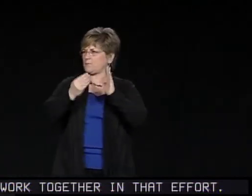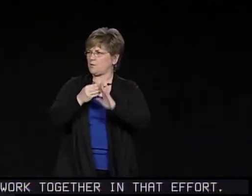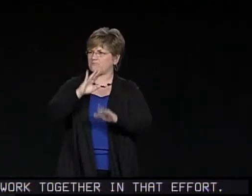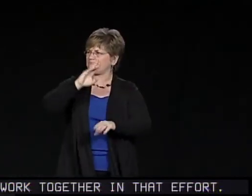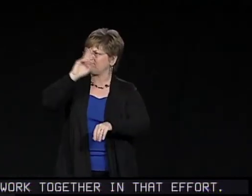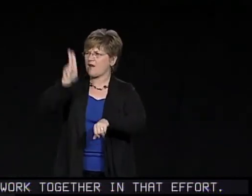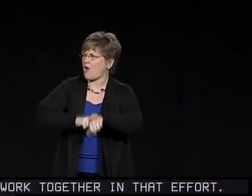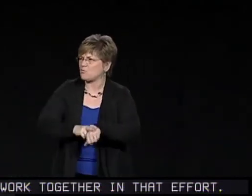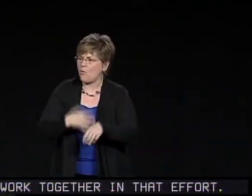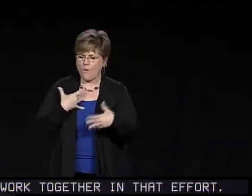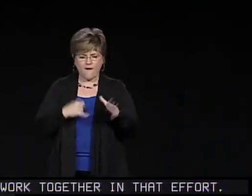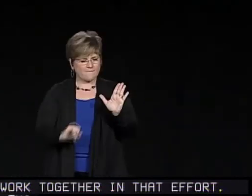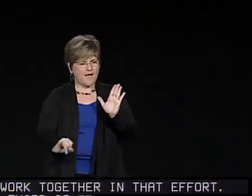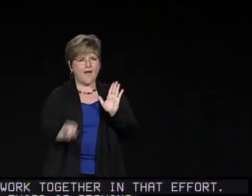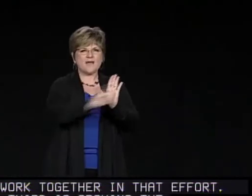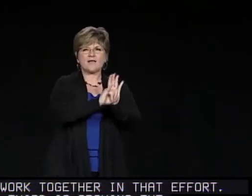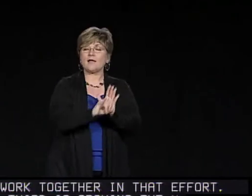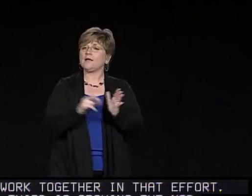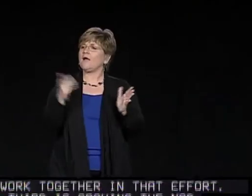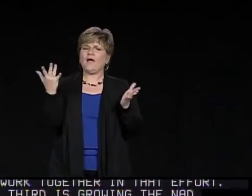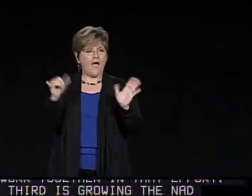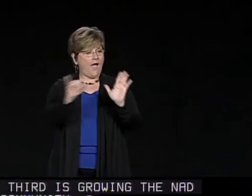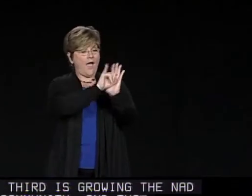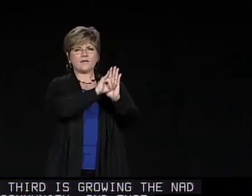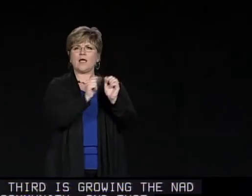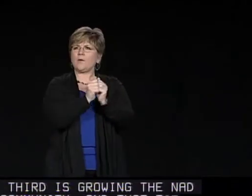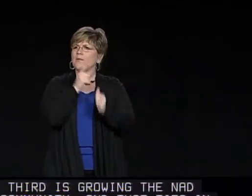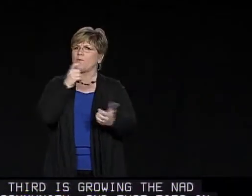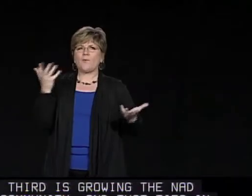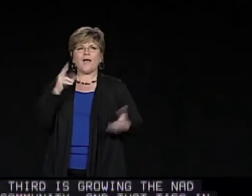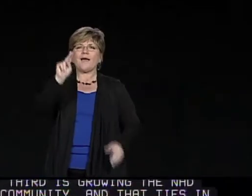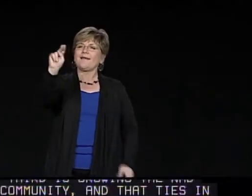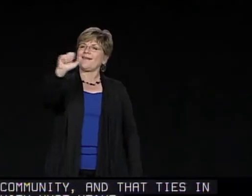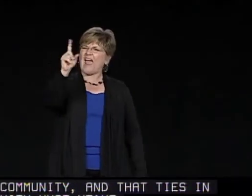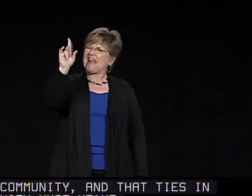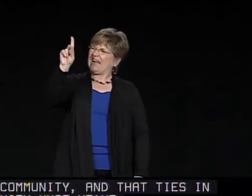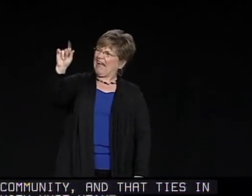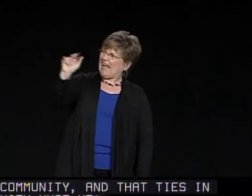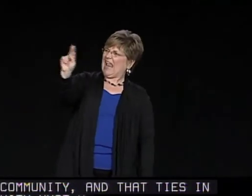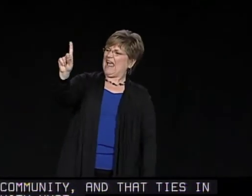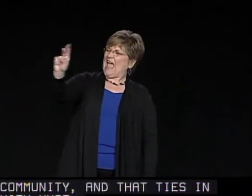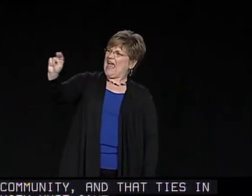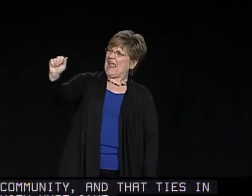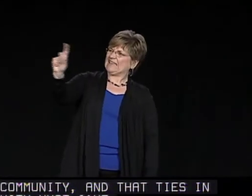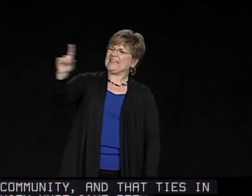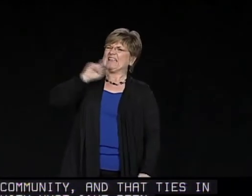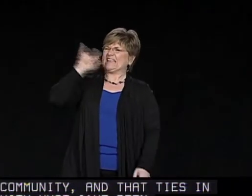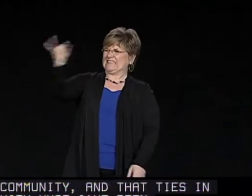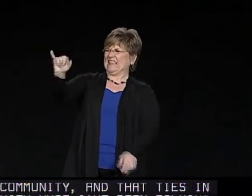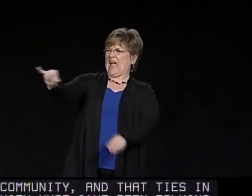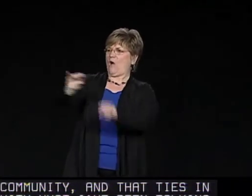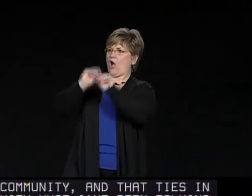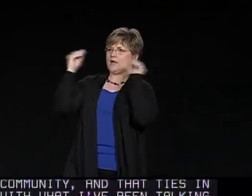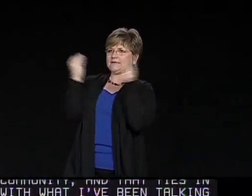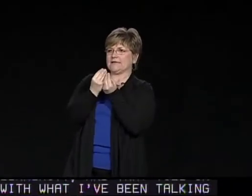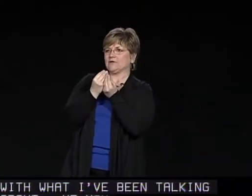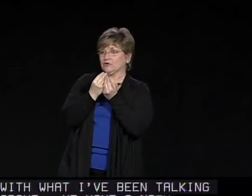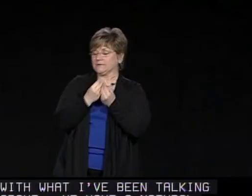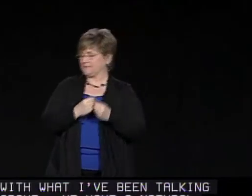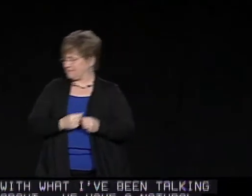You know, we just have a natural tendency to want to be involved with each other. And the NAD is